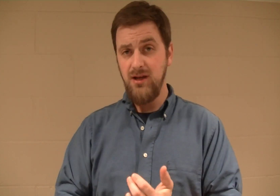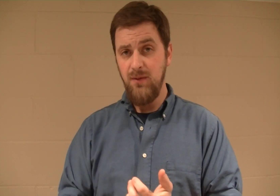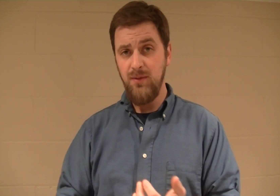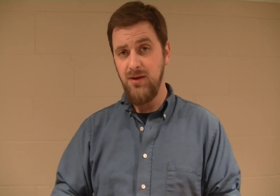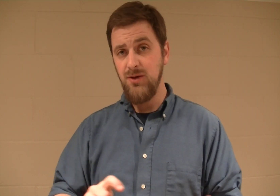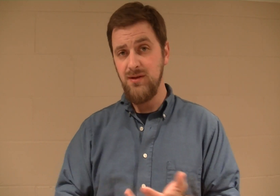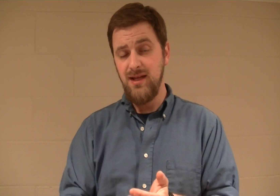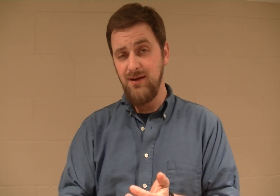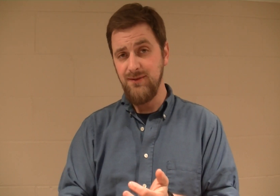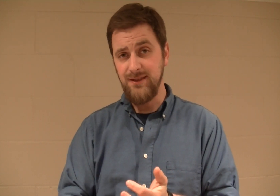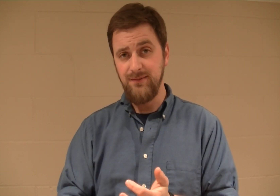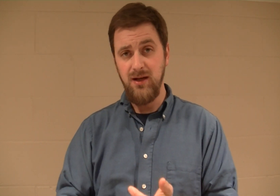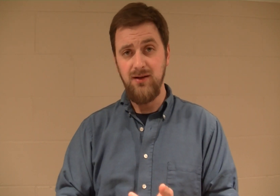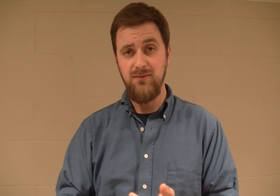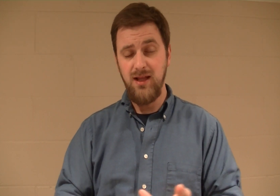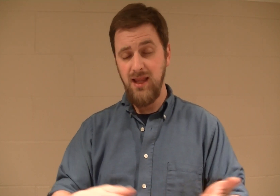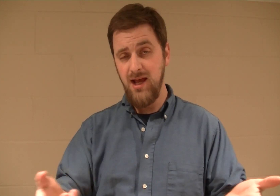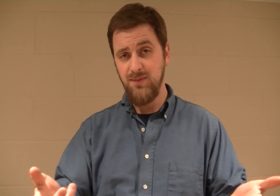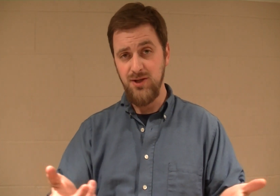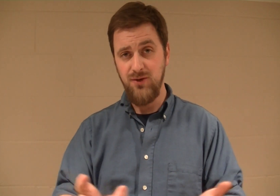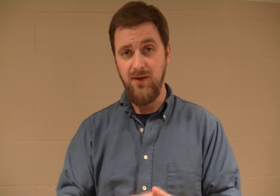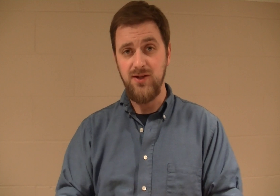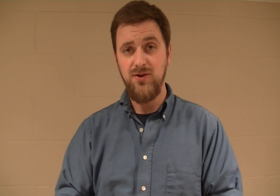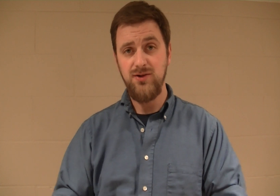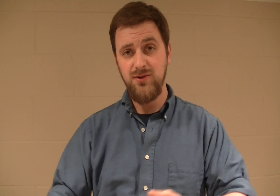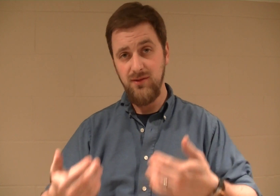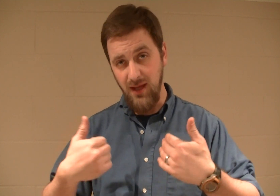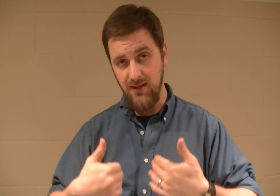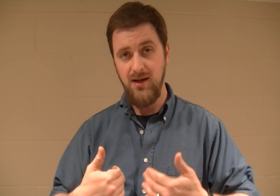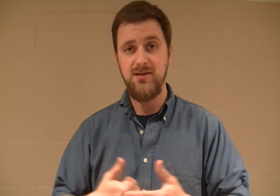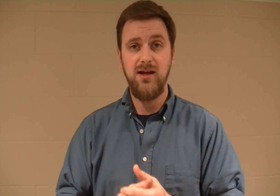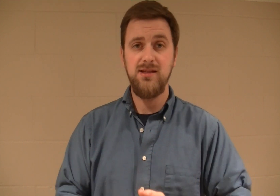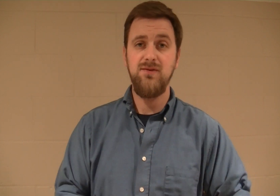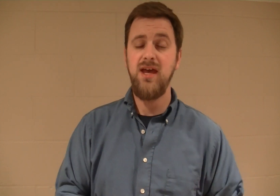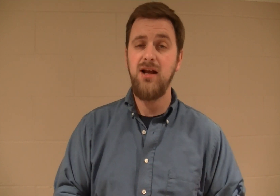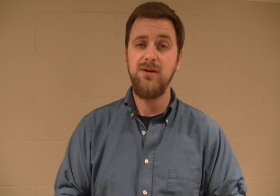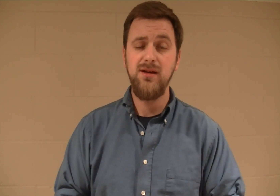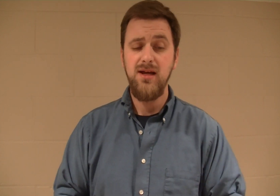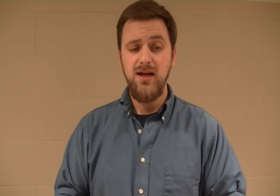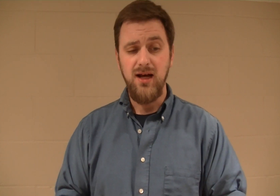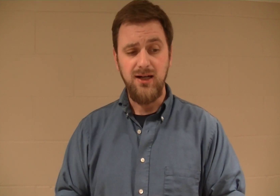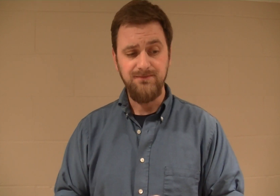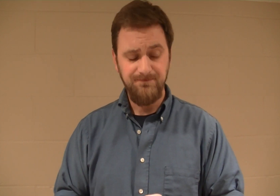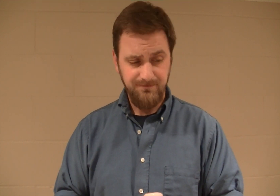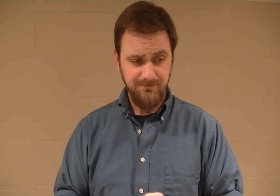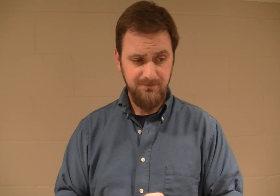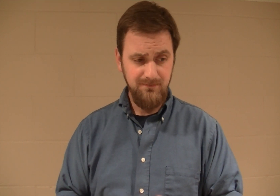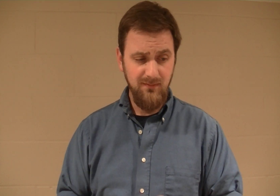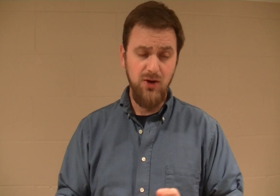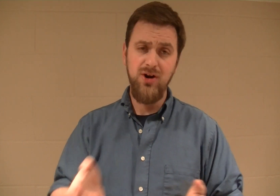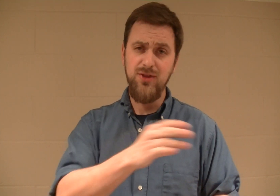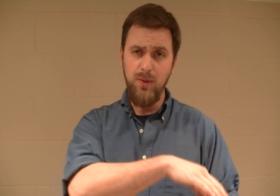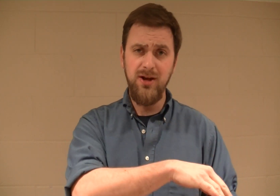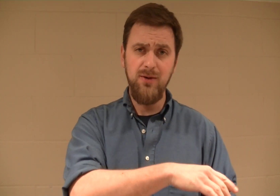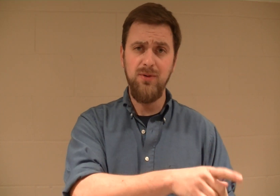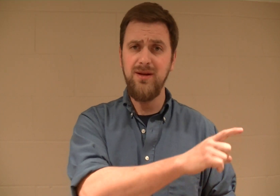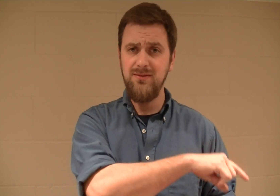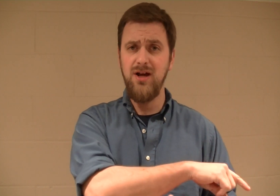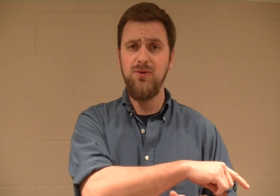carry permit, you must have a class by a certified instructor like us at Gunstead Academy. In order to get the open carry permit, real